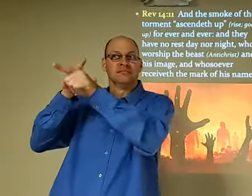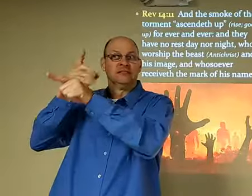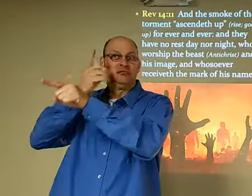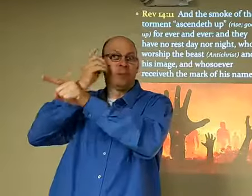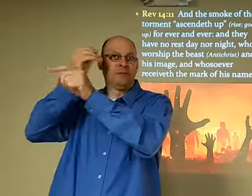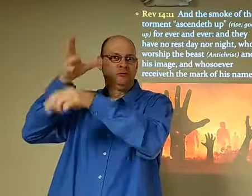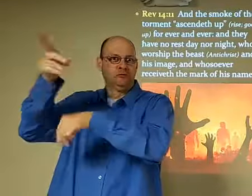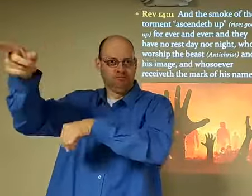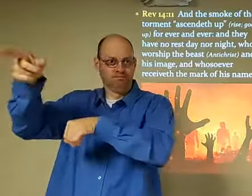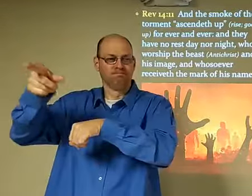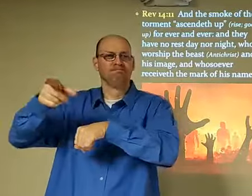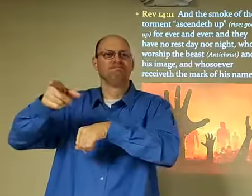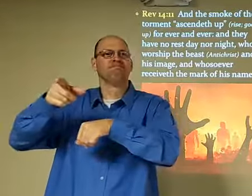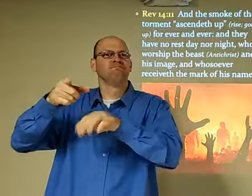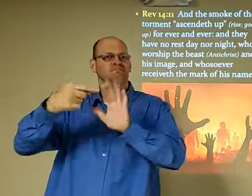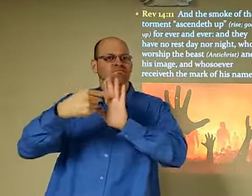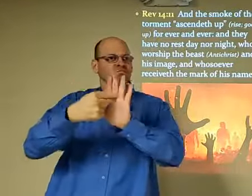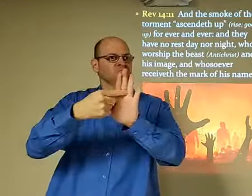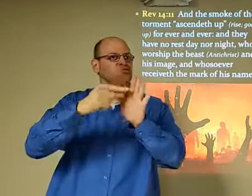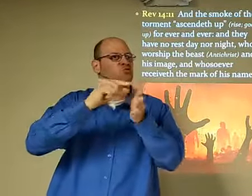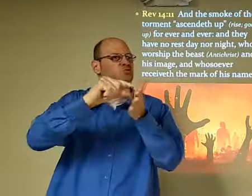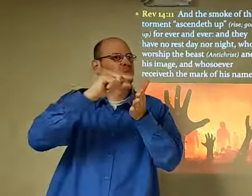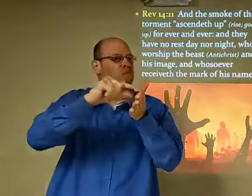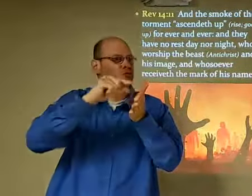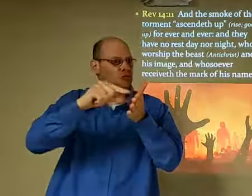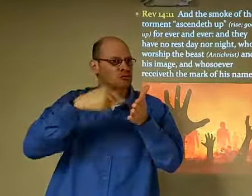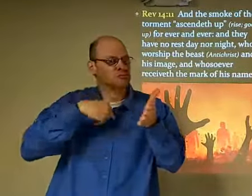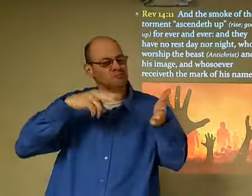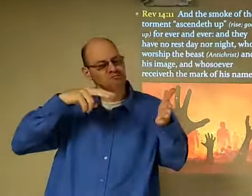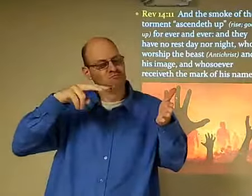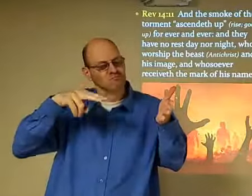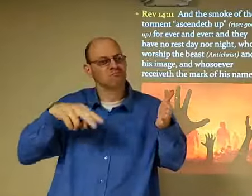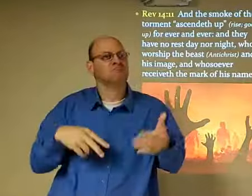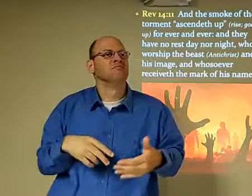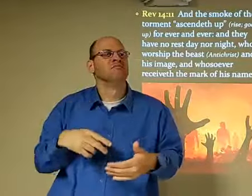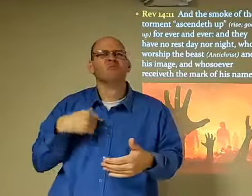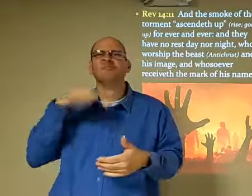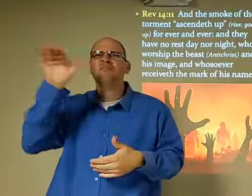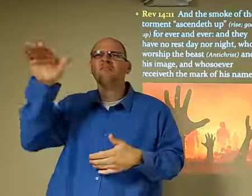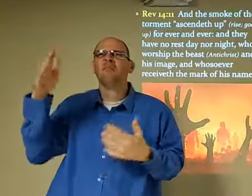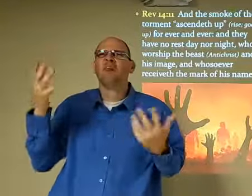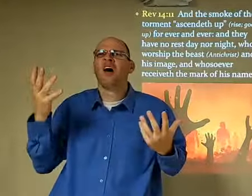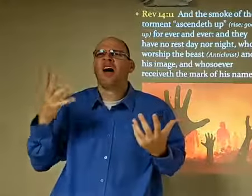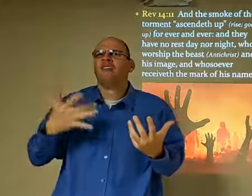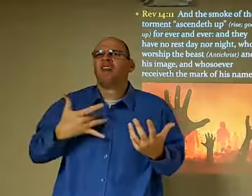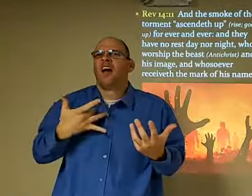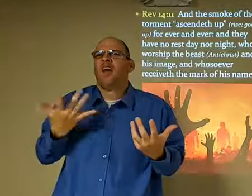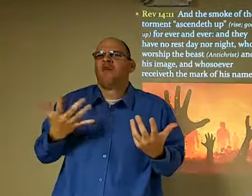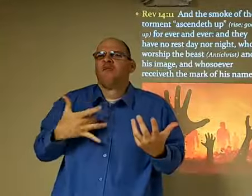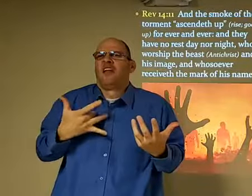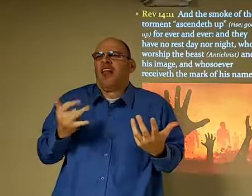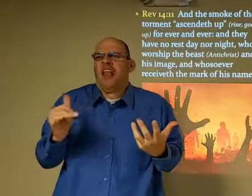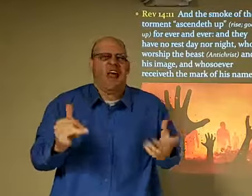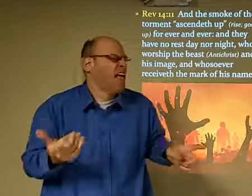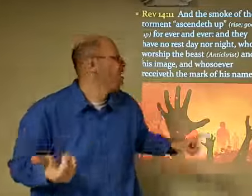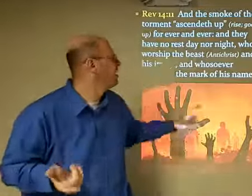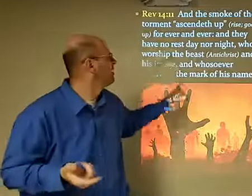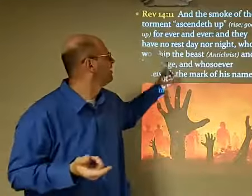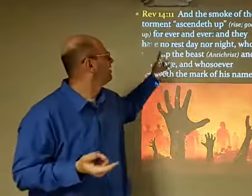high school. There was a dorm teacher there and showed me a scripture. And was reading it. And said, what do you think it feels like?